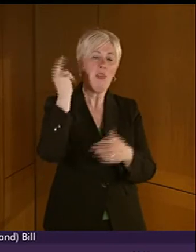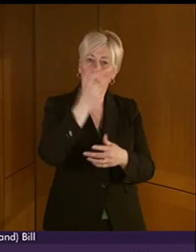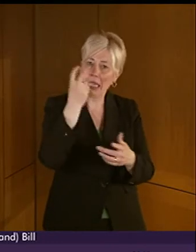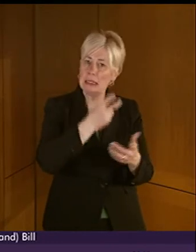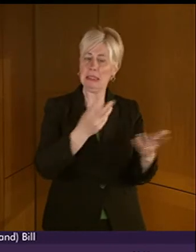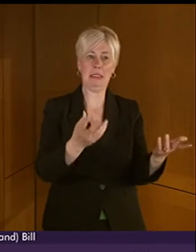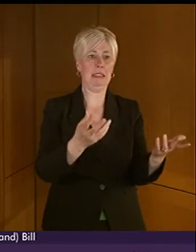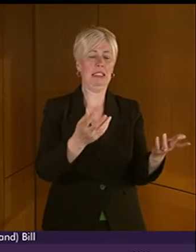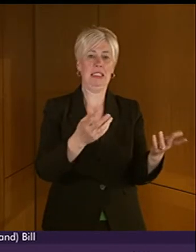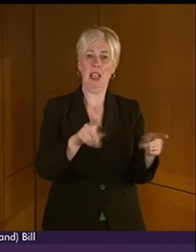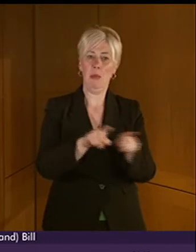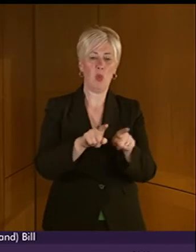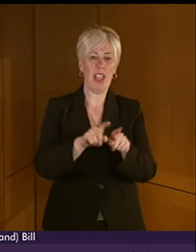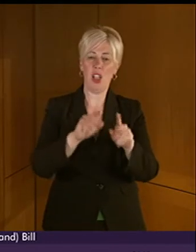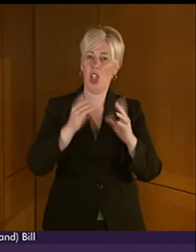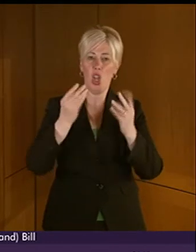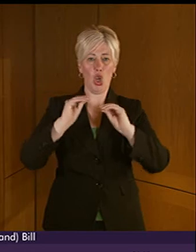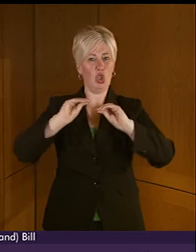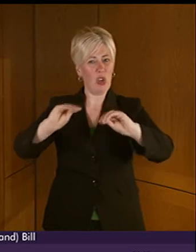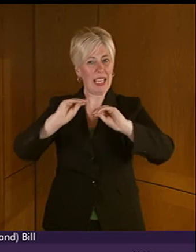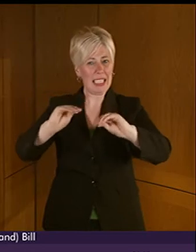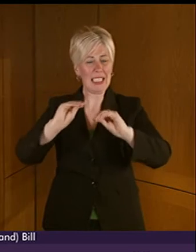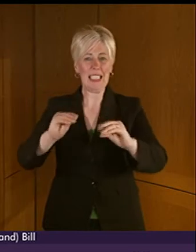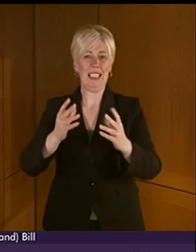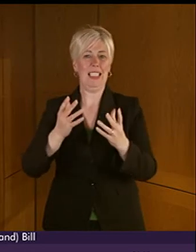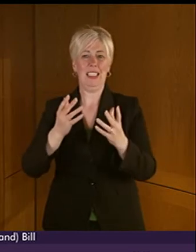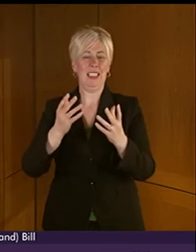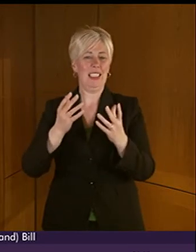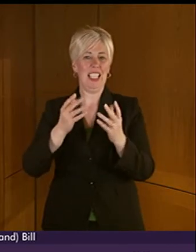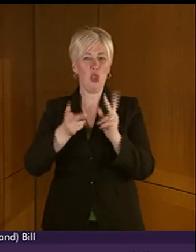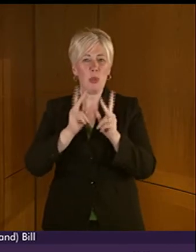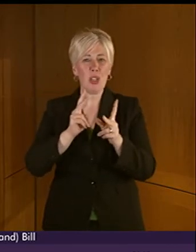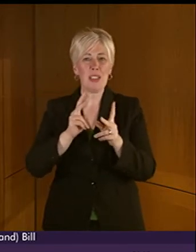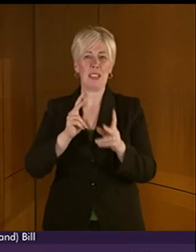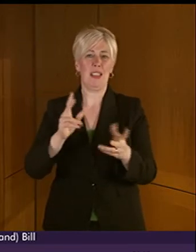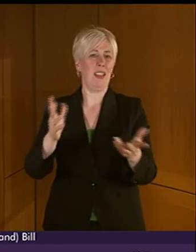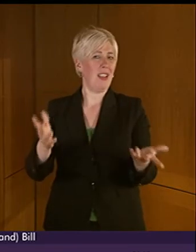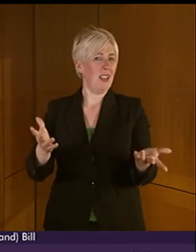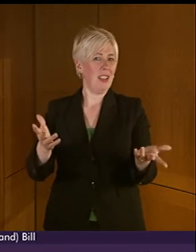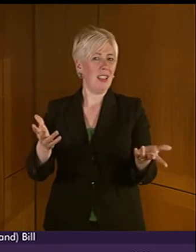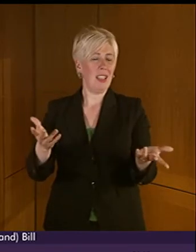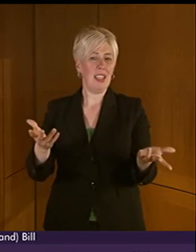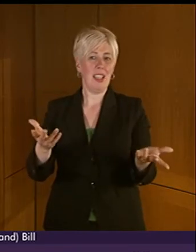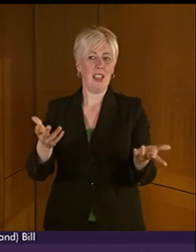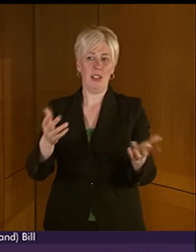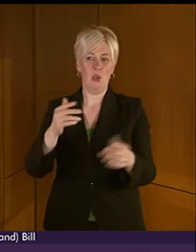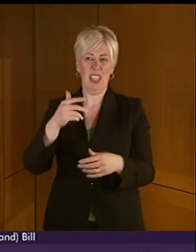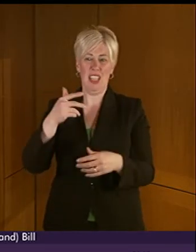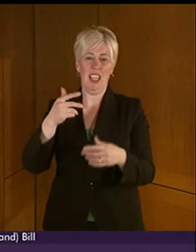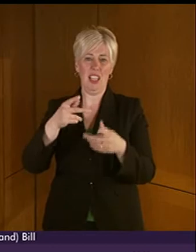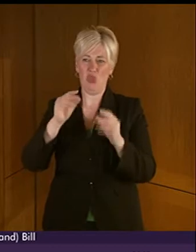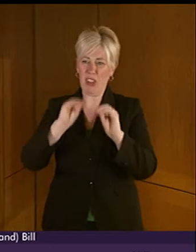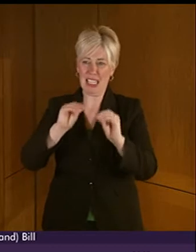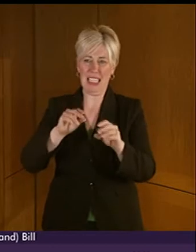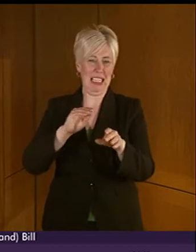worryingly, in training, 10 under SESLI and 8 under NRCPD. So